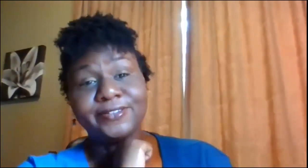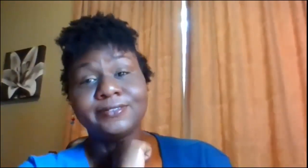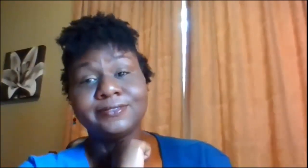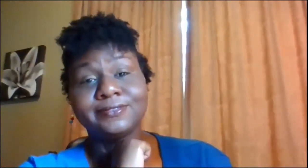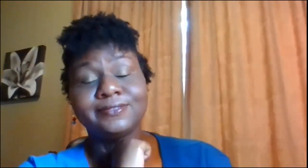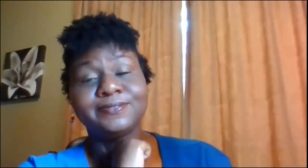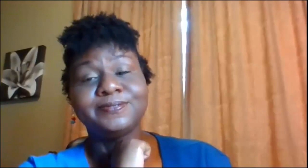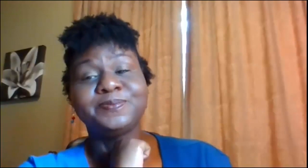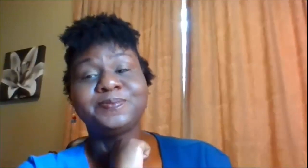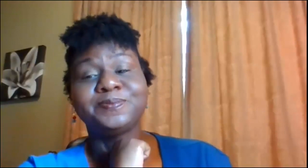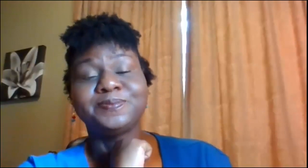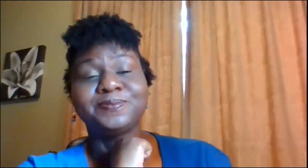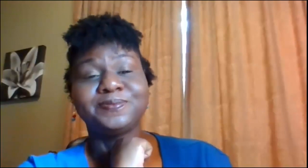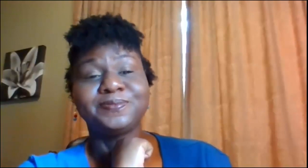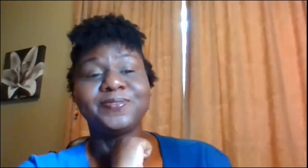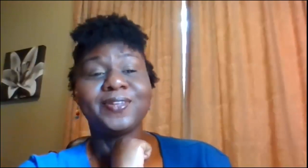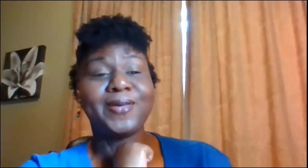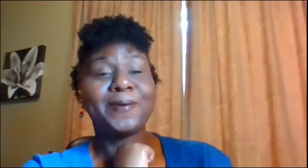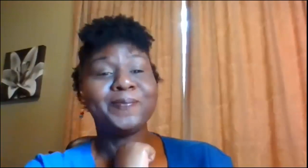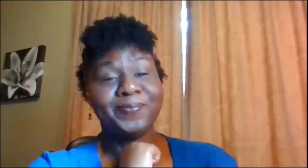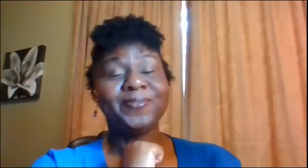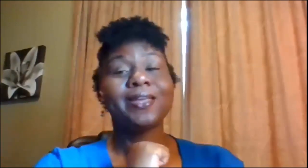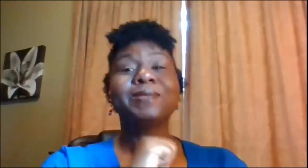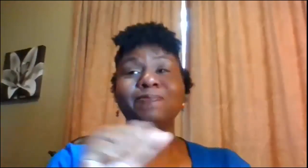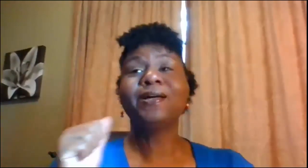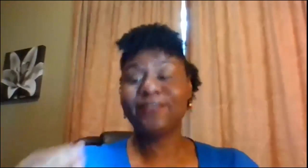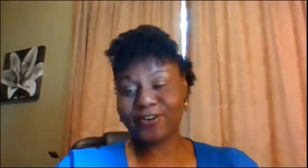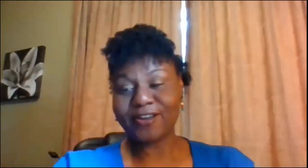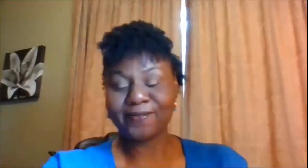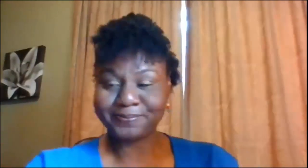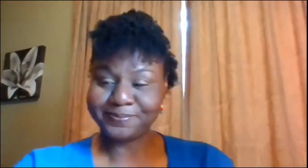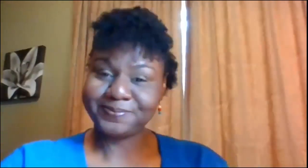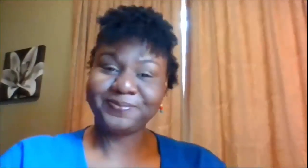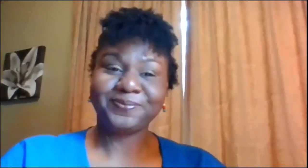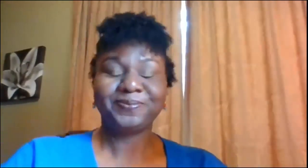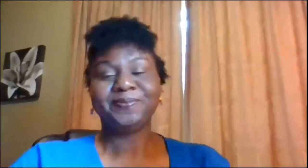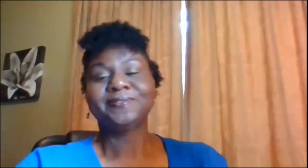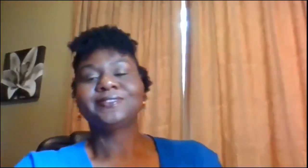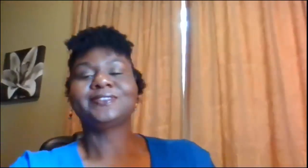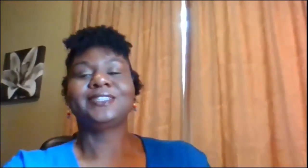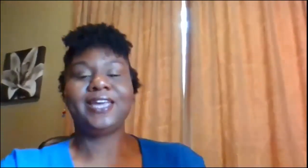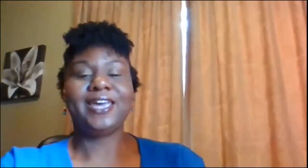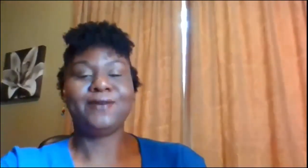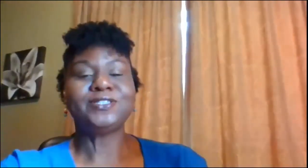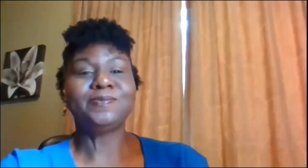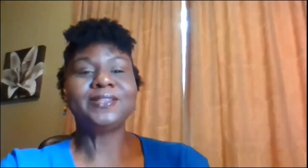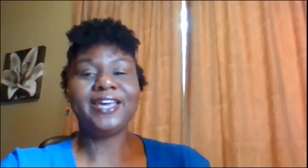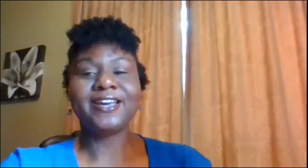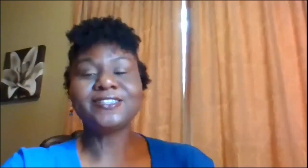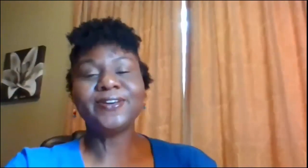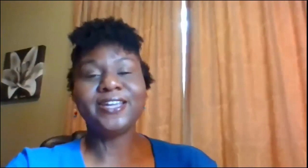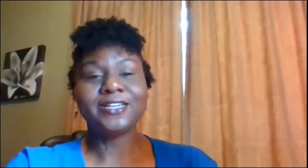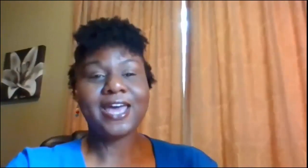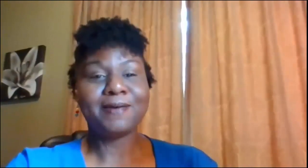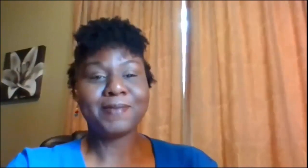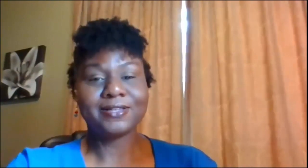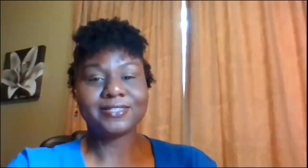okay I'm gonna spell it for y'all and I want you to put the answer in the chat box